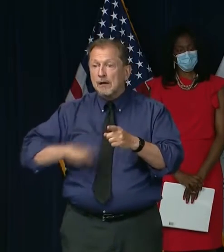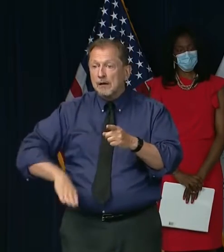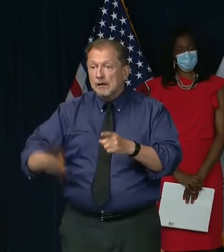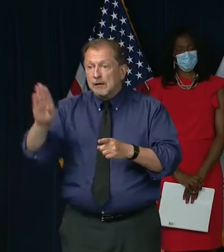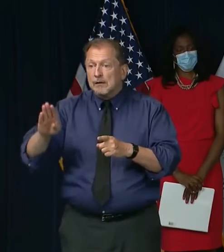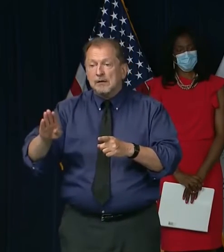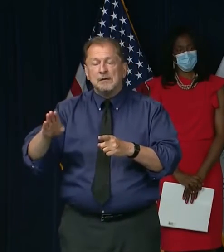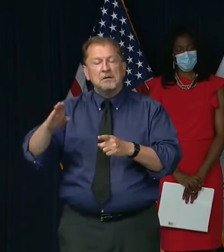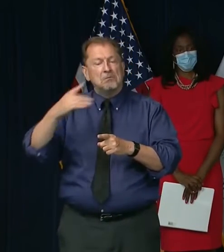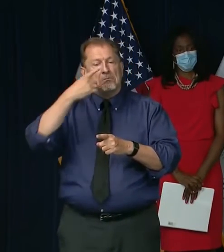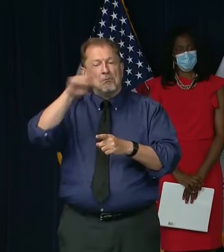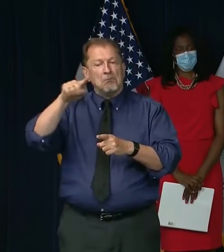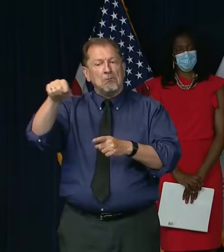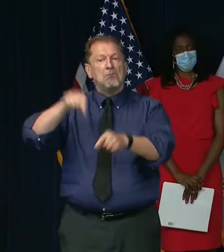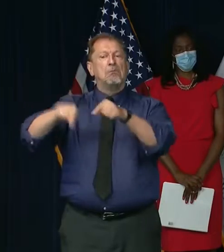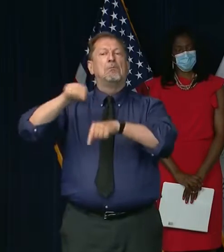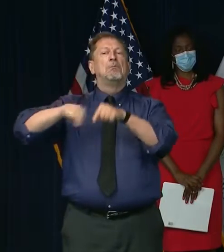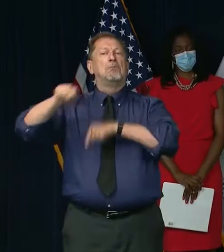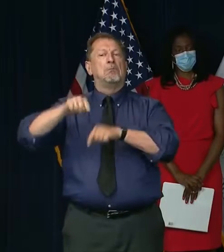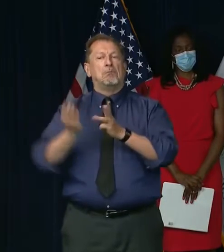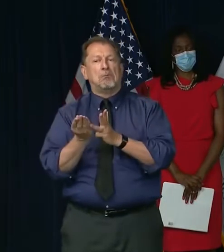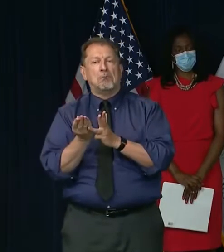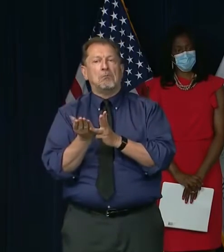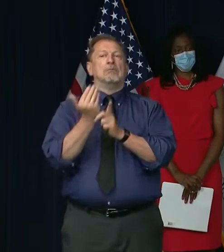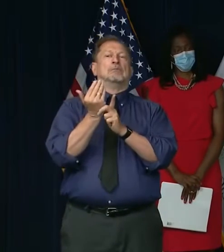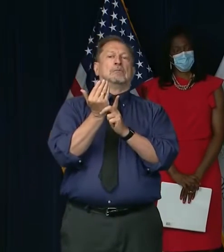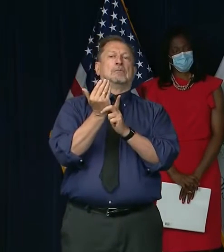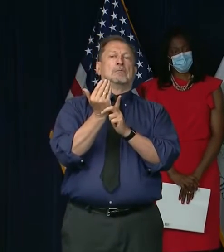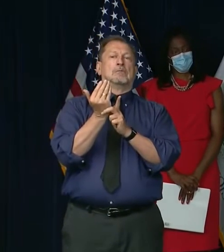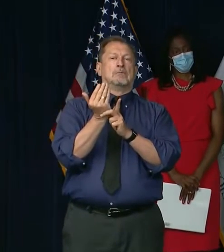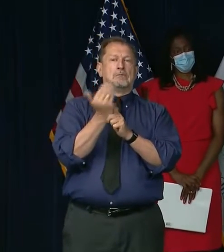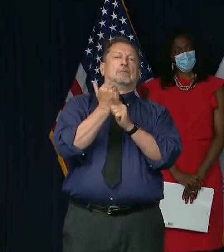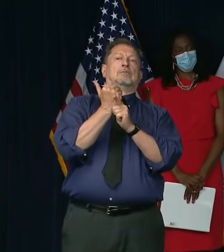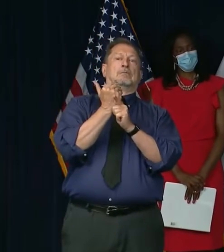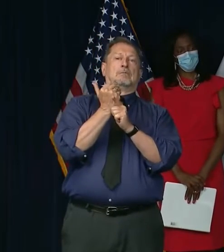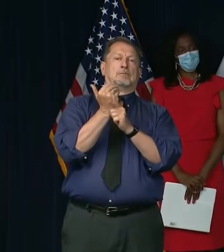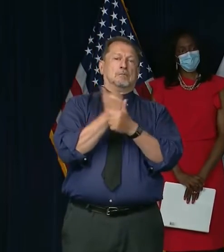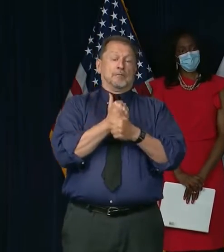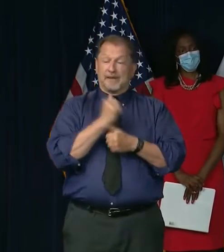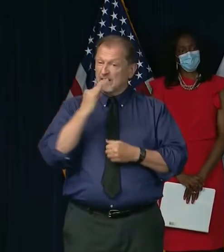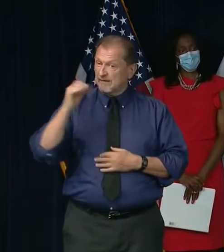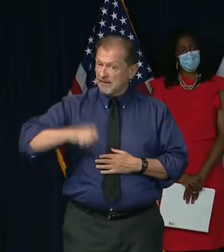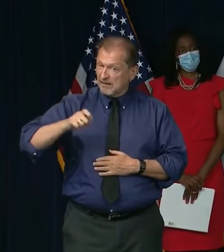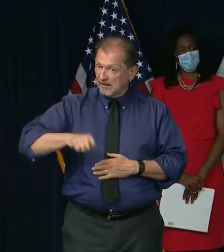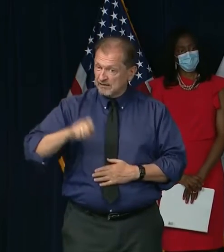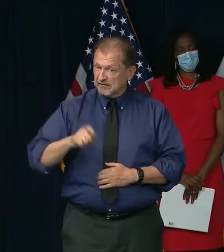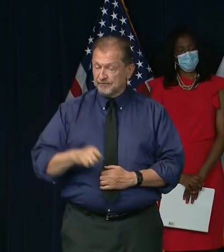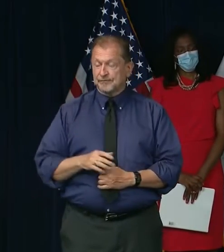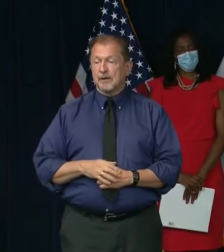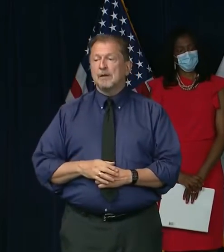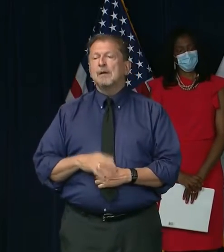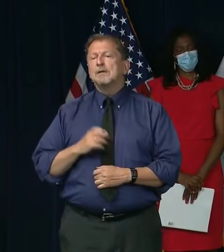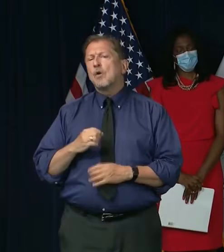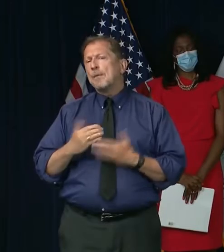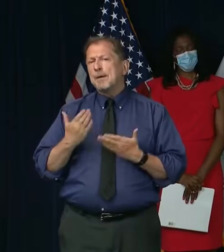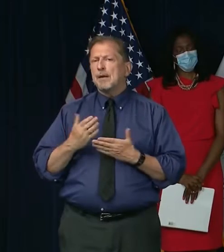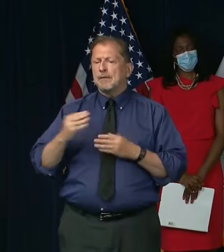things that we've done in the past. You know, you can, each one of these phases has aspects of it that we may need to return to.